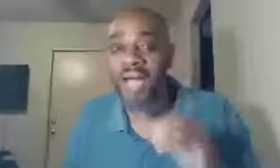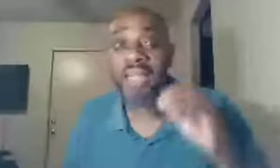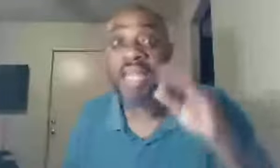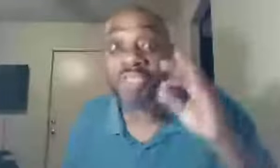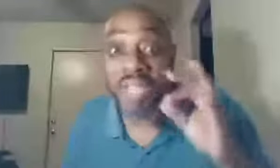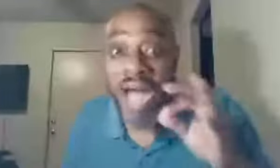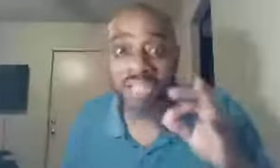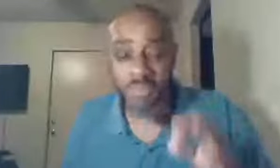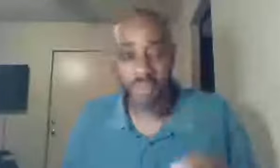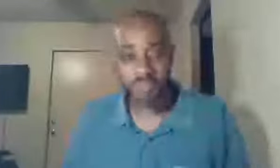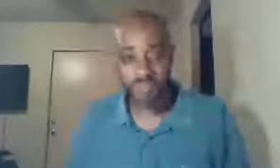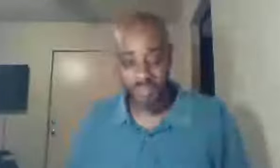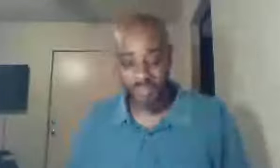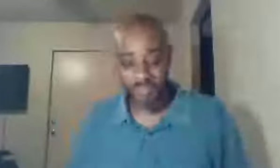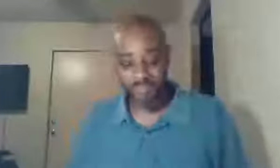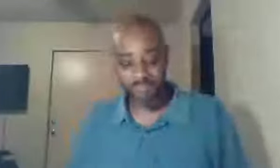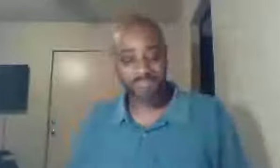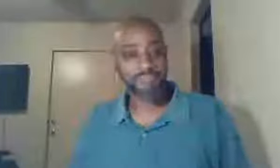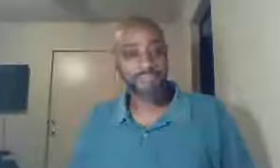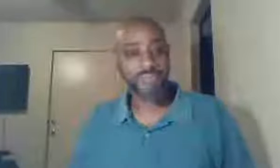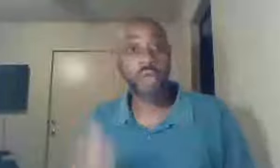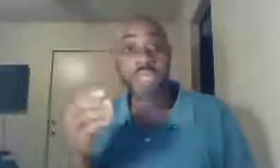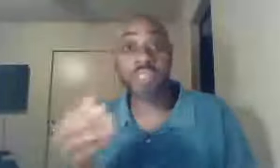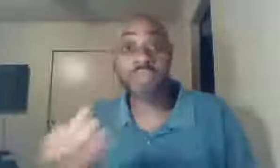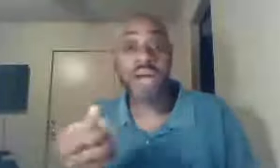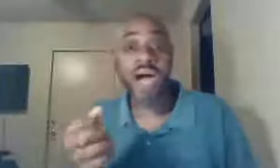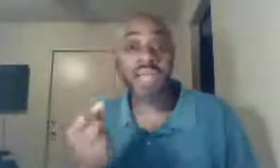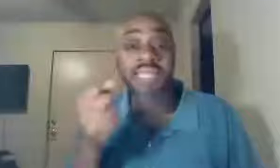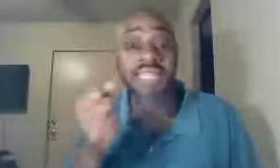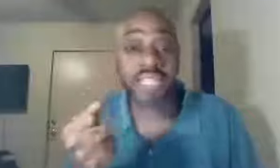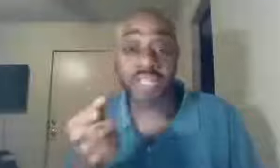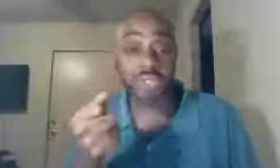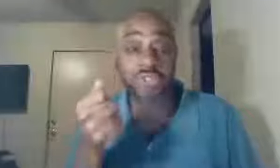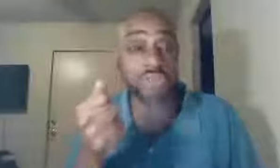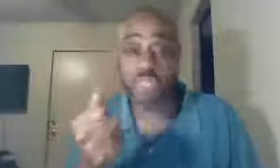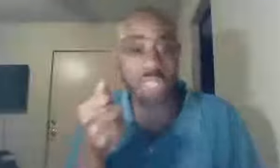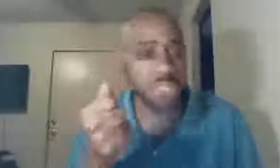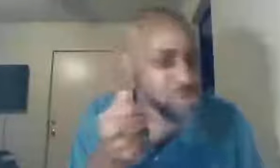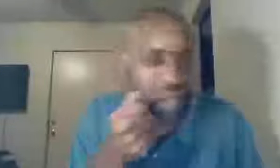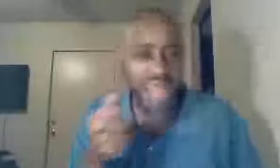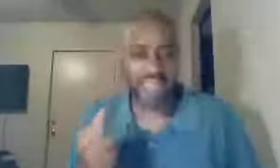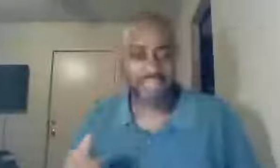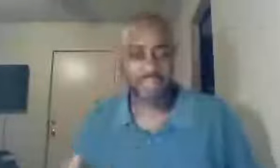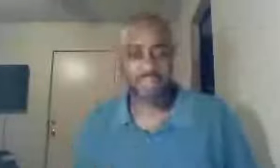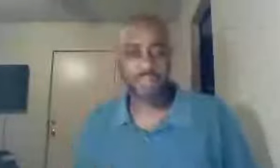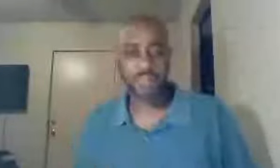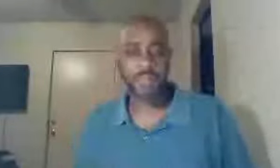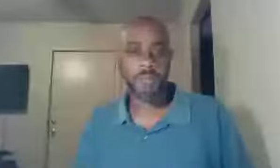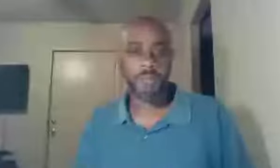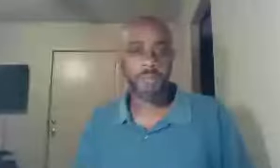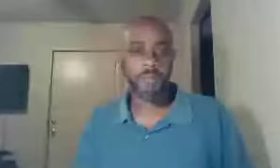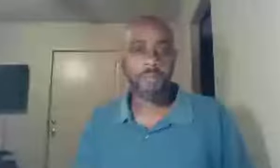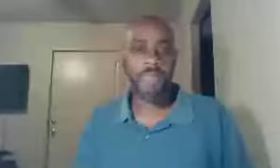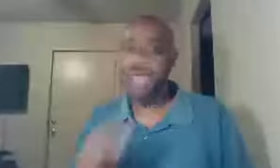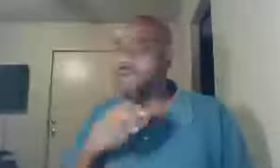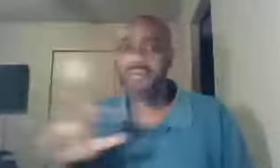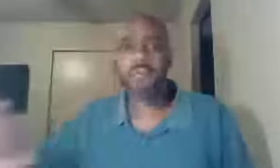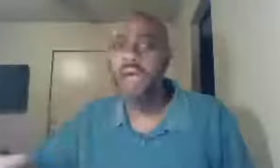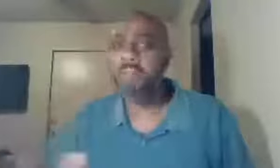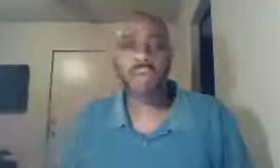is the gospel, the wisdom of God, is the good news, of Jesus Christ, I don't have a problem,